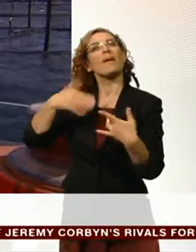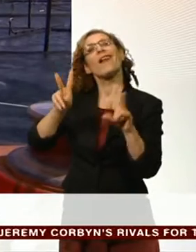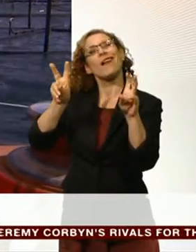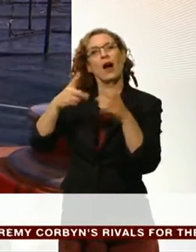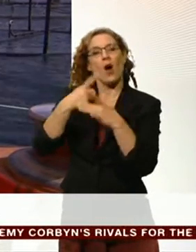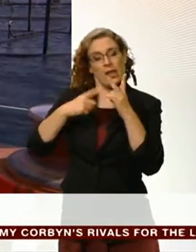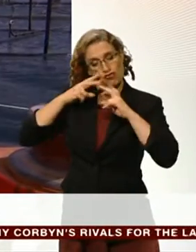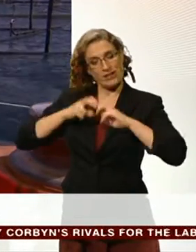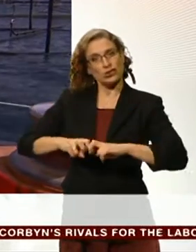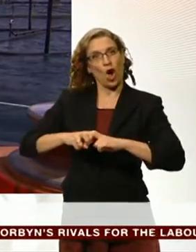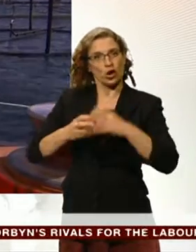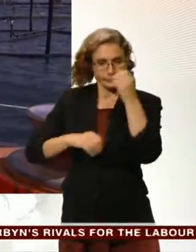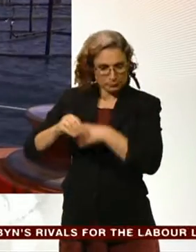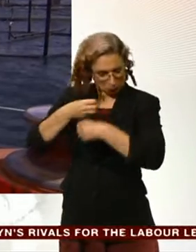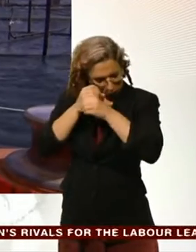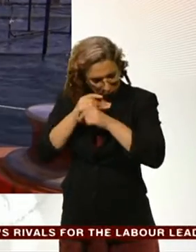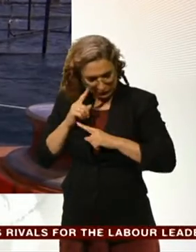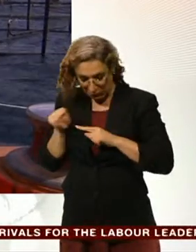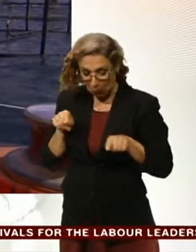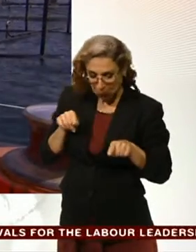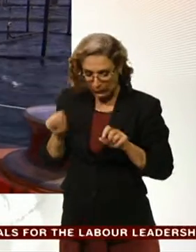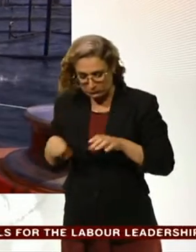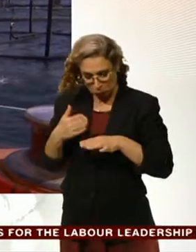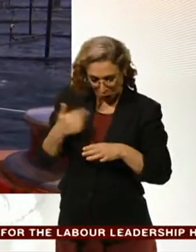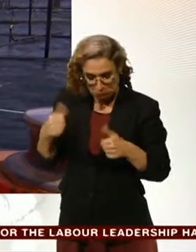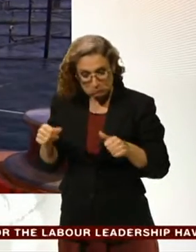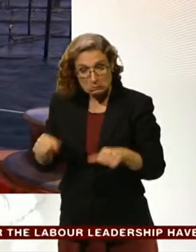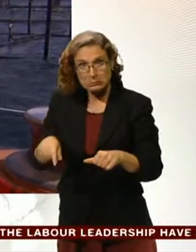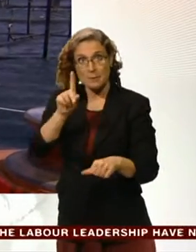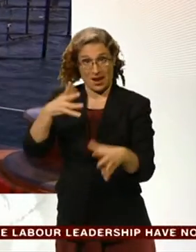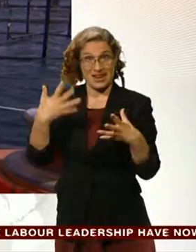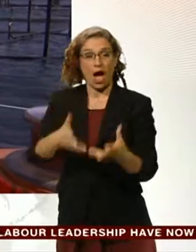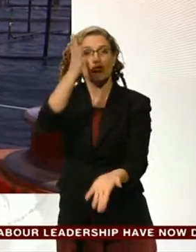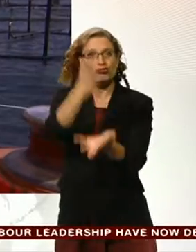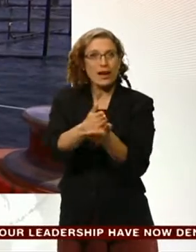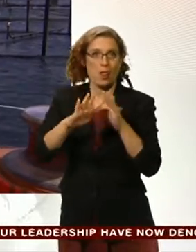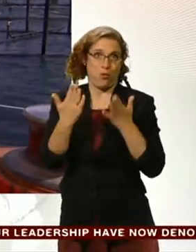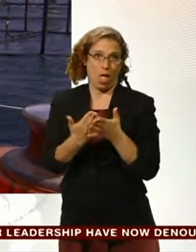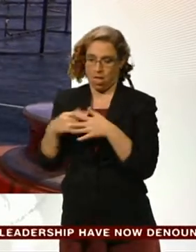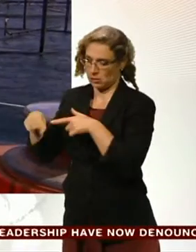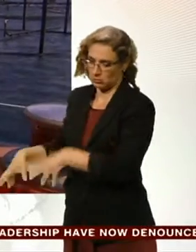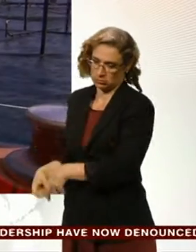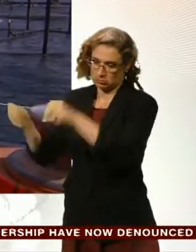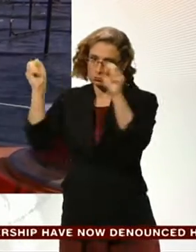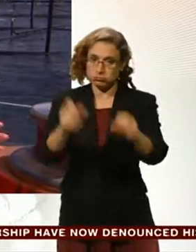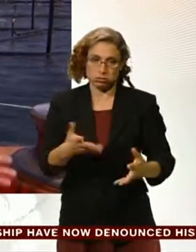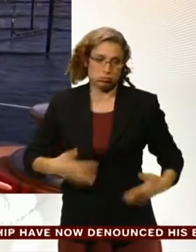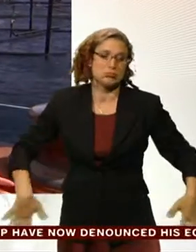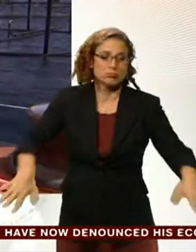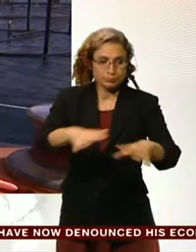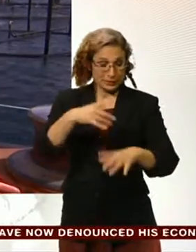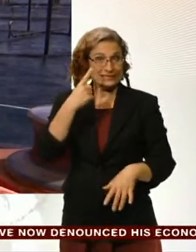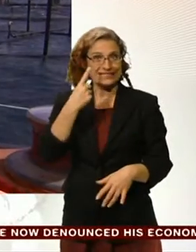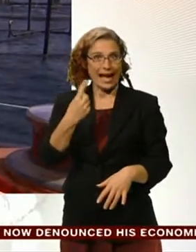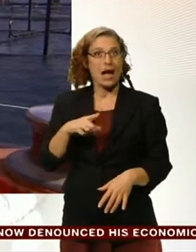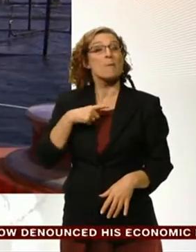is lab-based, hatchery-based, bench-tested work. What we're seeing now is farmers saying, we actually need a